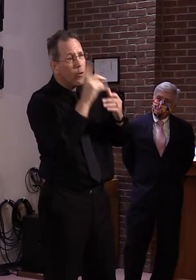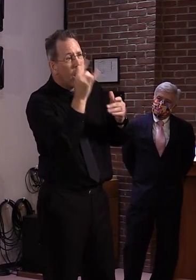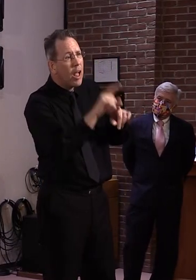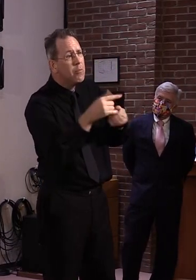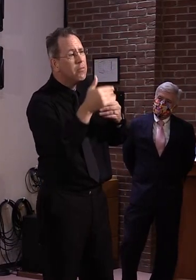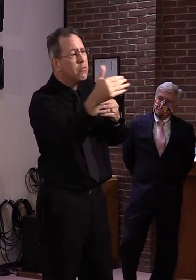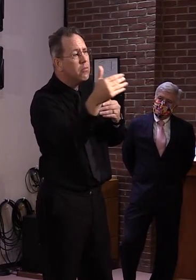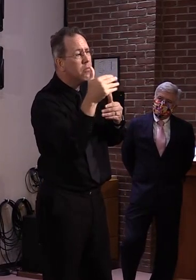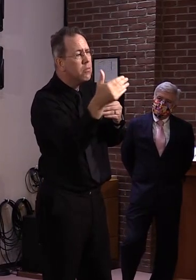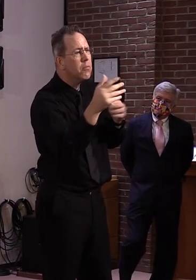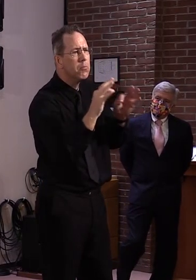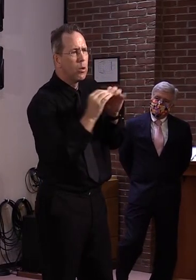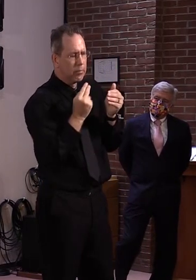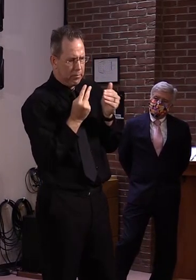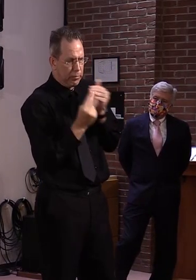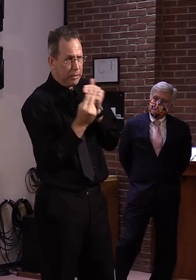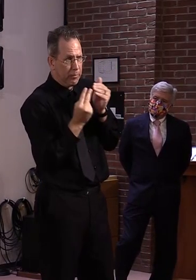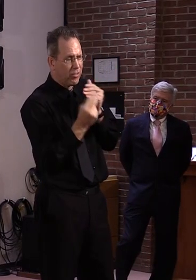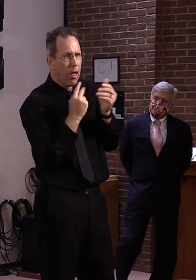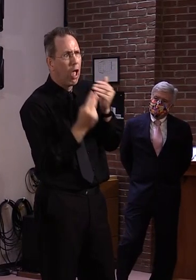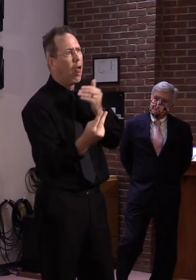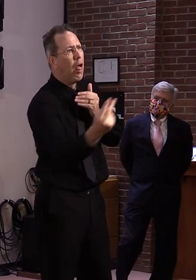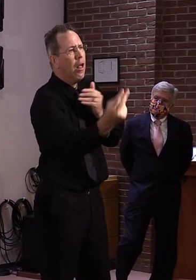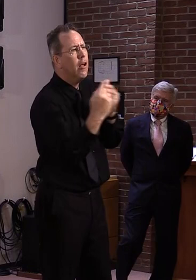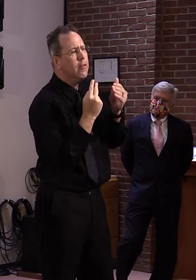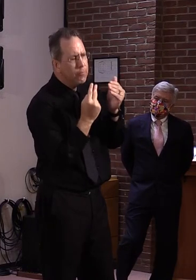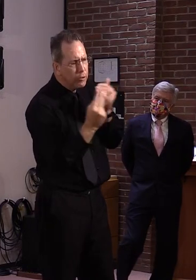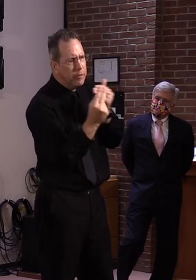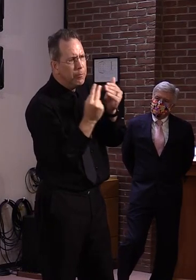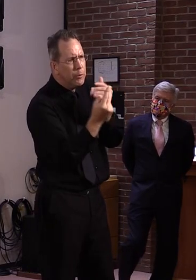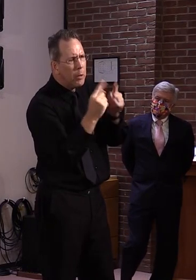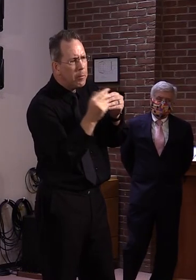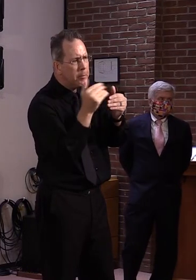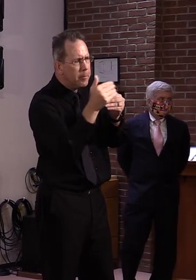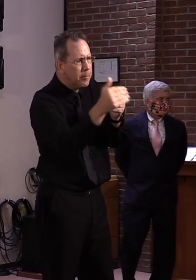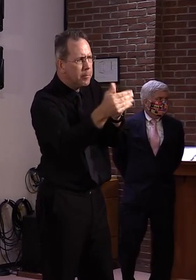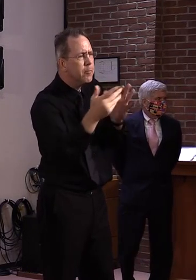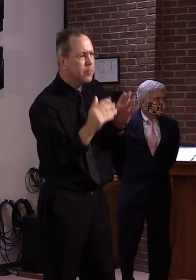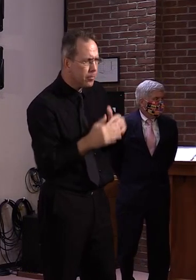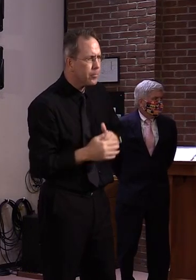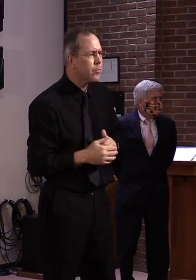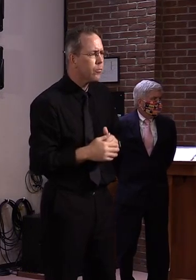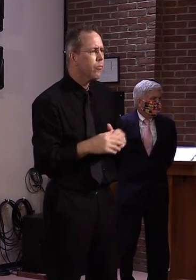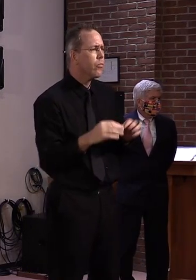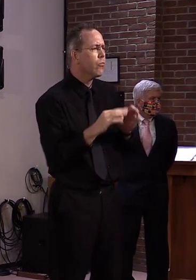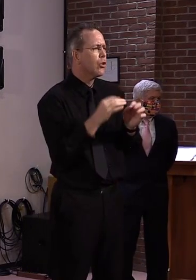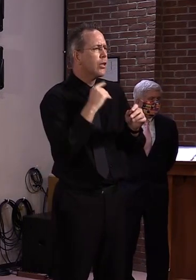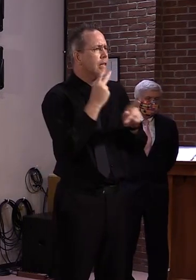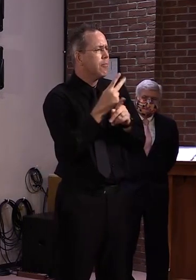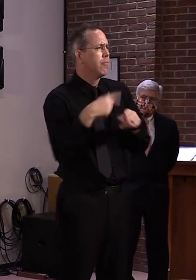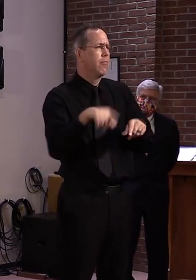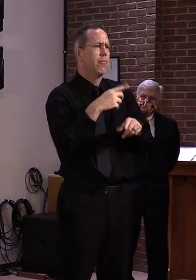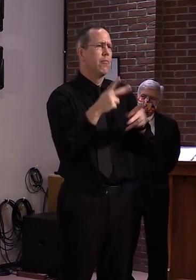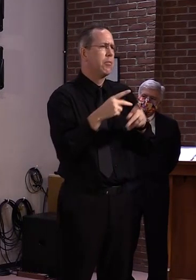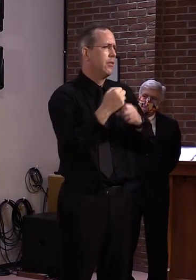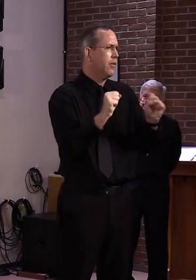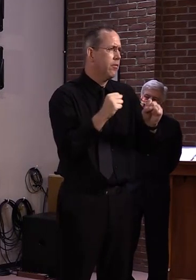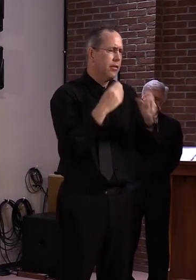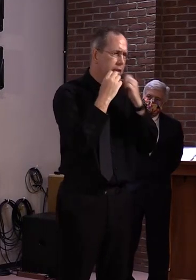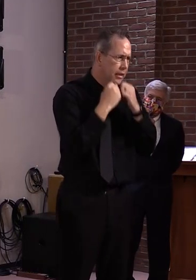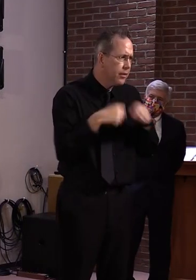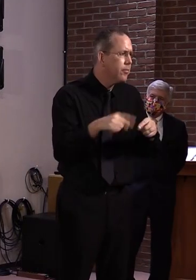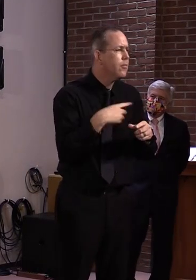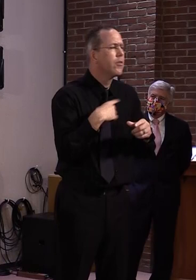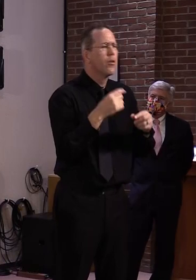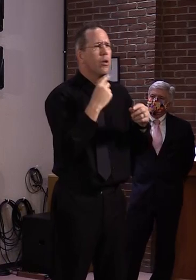But we're doing pretty well in the state. And we want to continue to make sure that we're keeping people as safe as possible while opening up just as